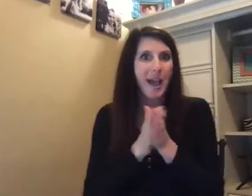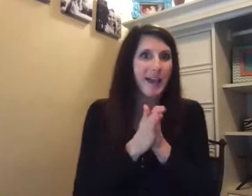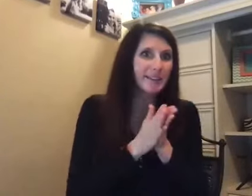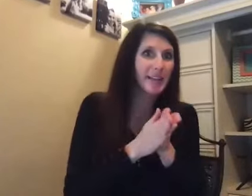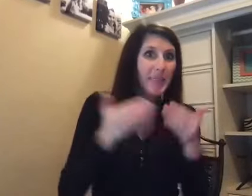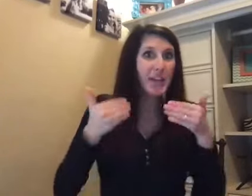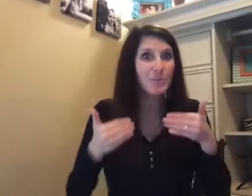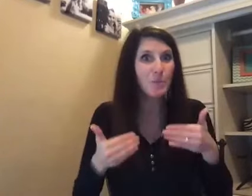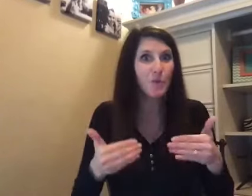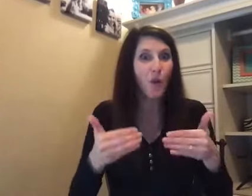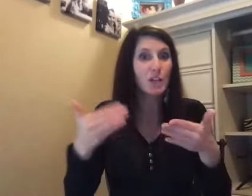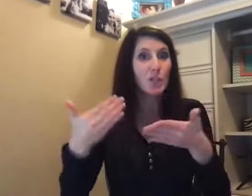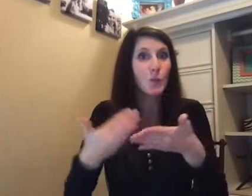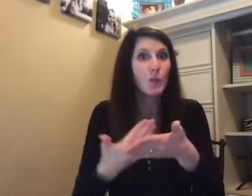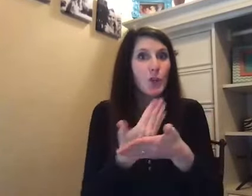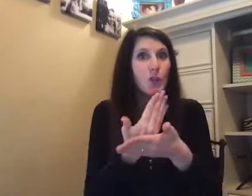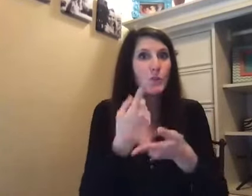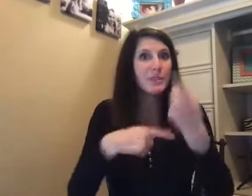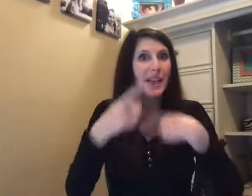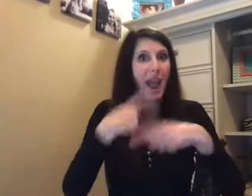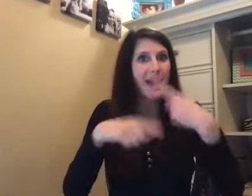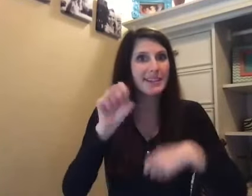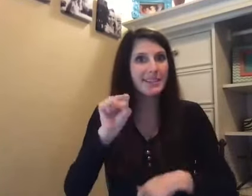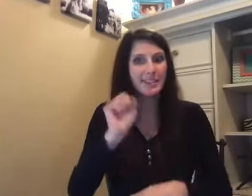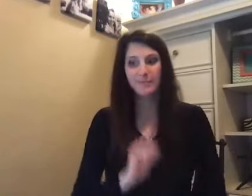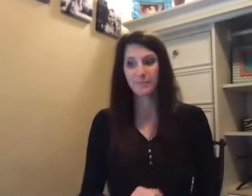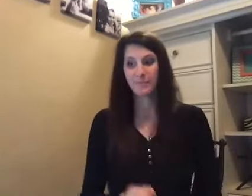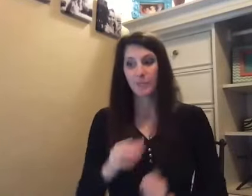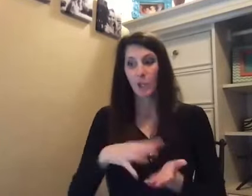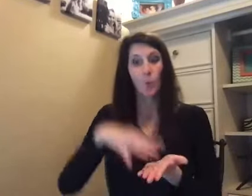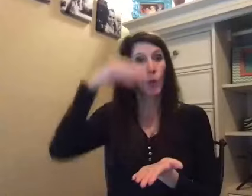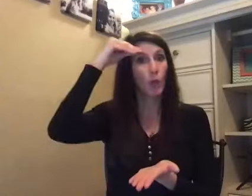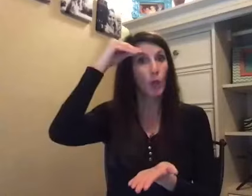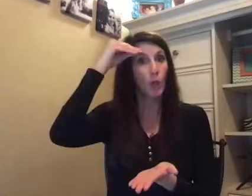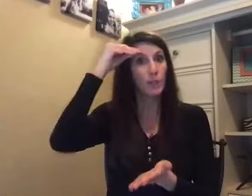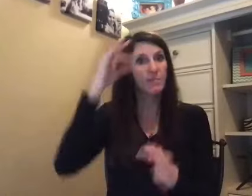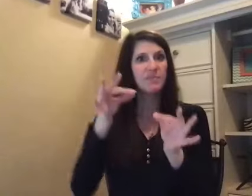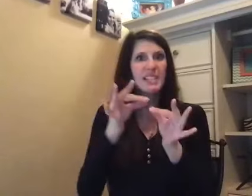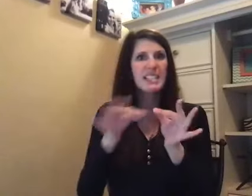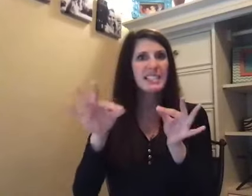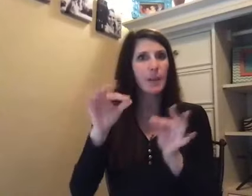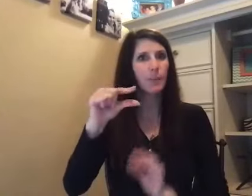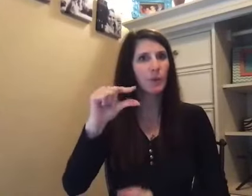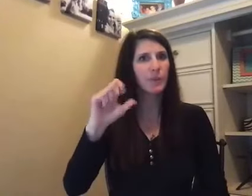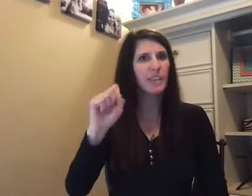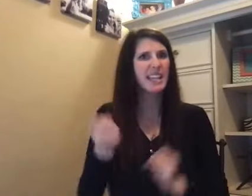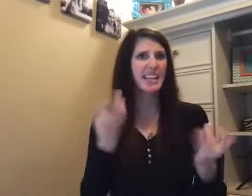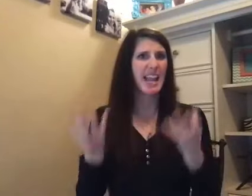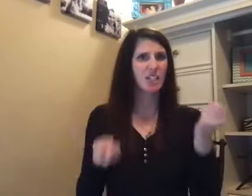Let's move on. to new signs. We're learning different sketches.